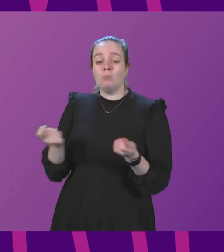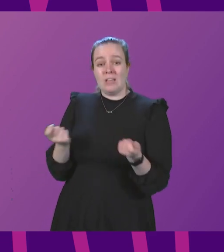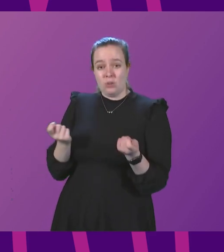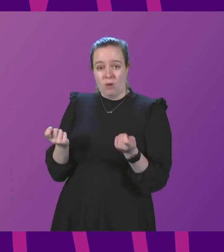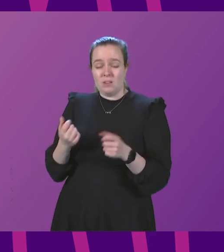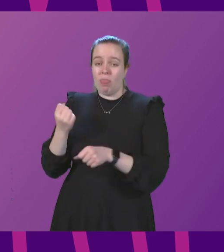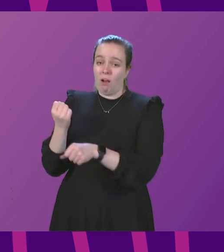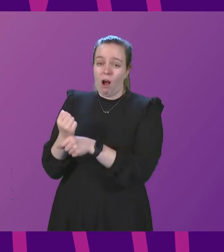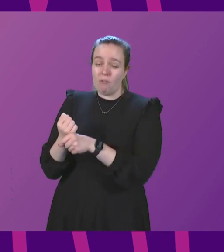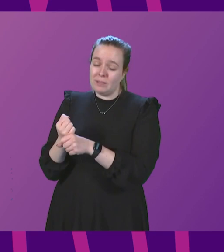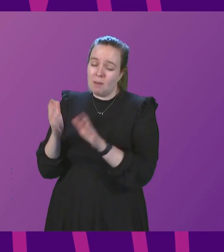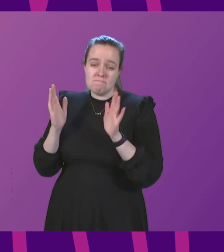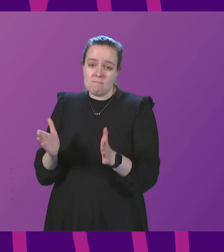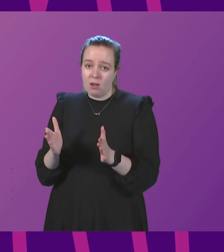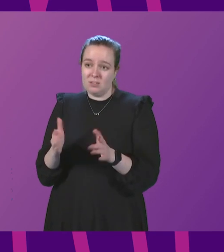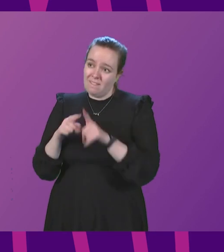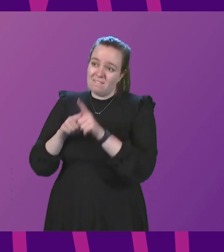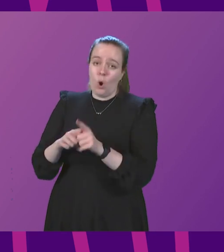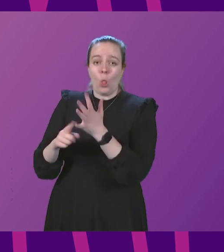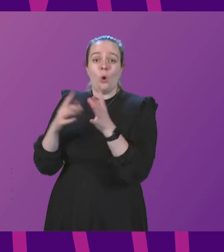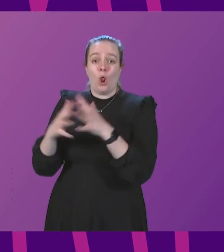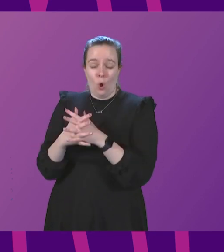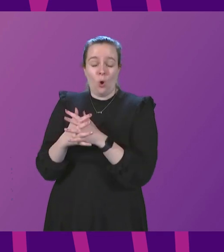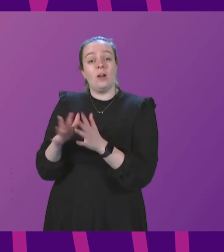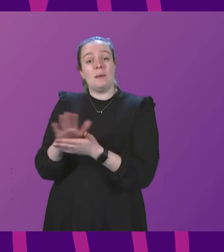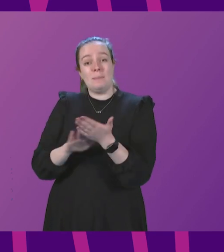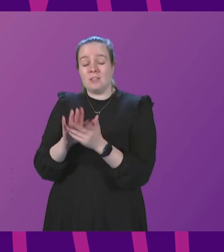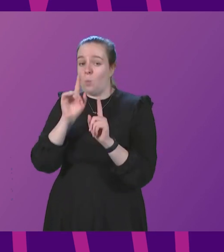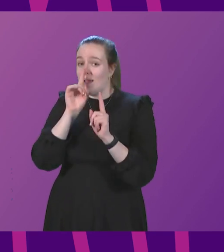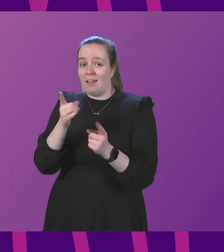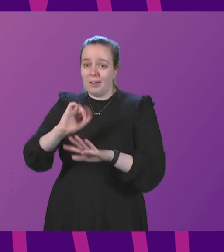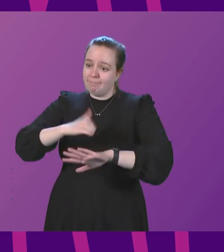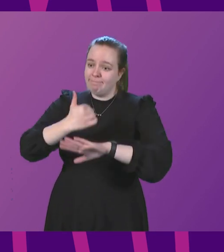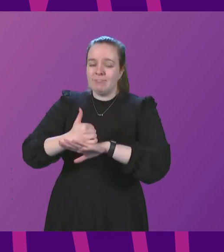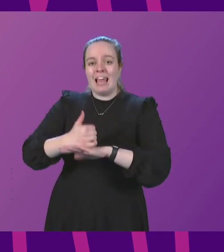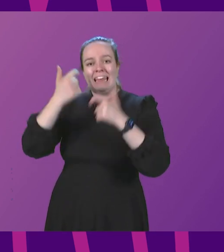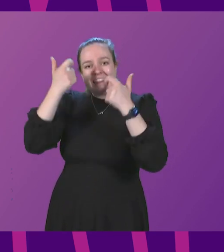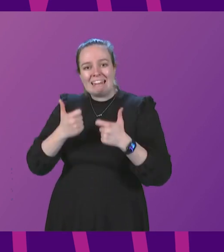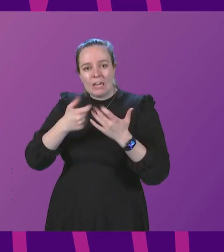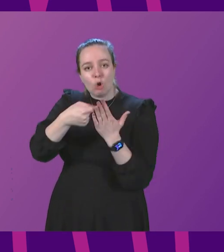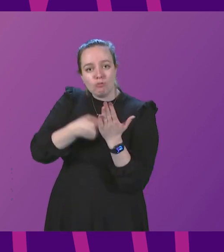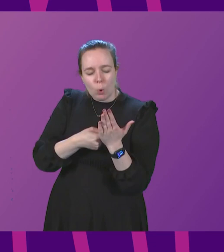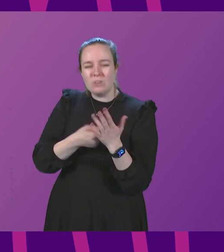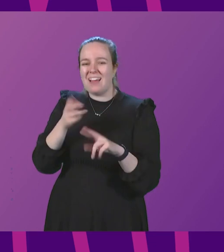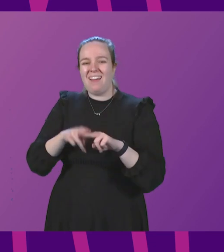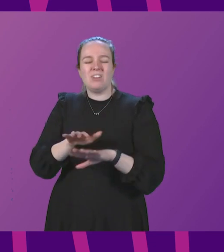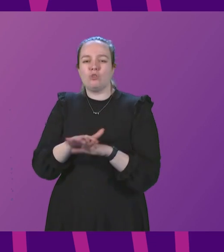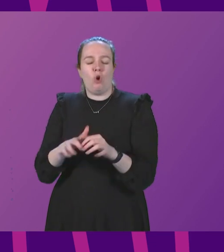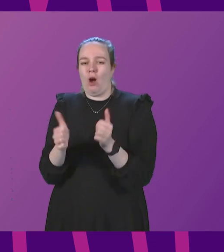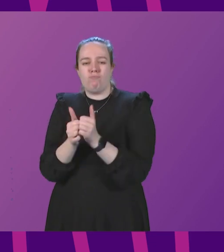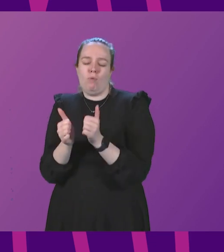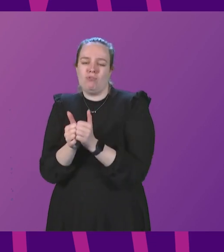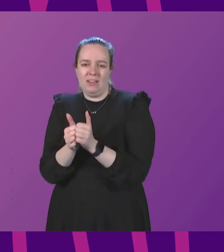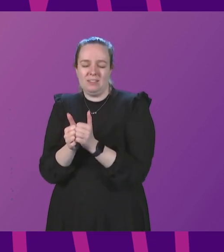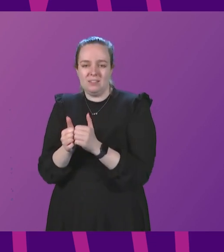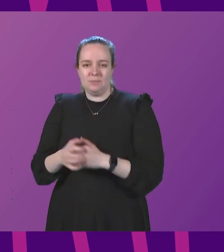governments obviously must act lawfully, and that means we cannot impose legal restrictions when it is disproportionate to